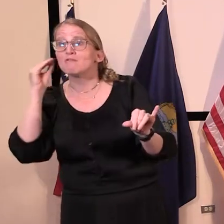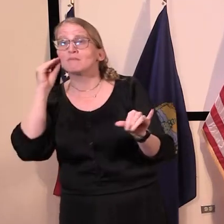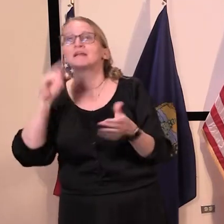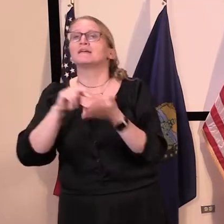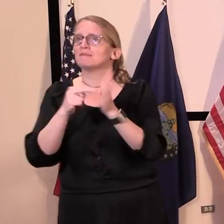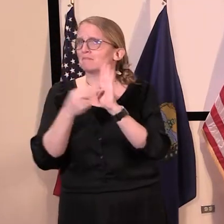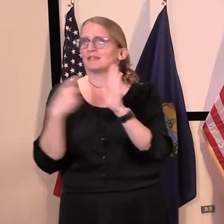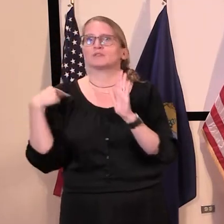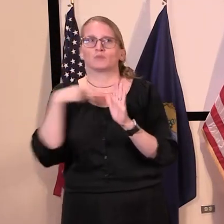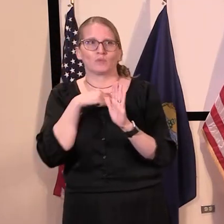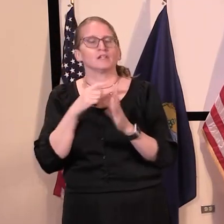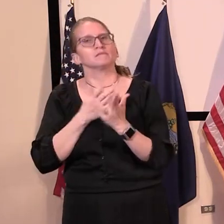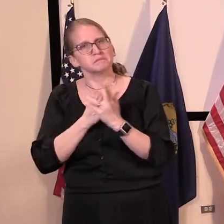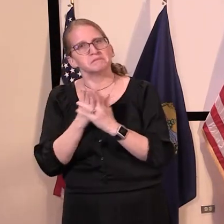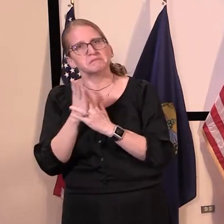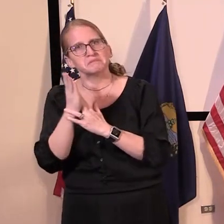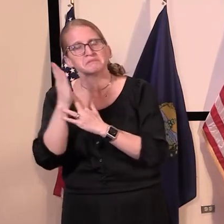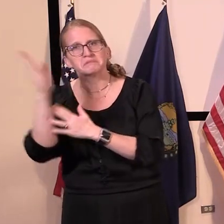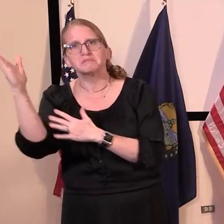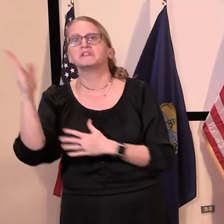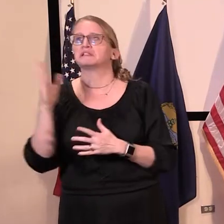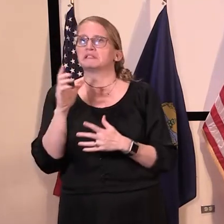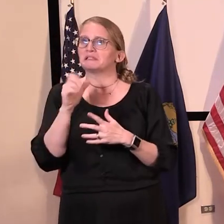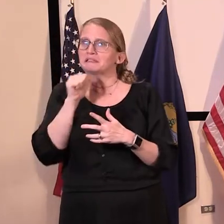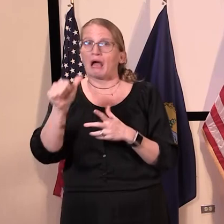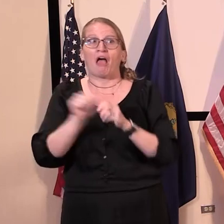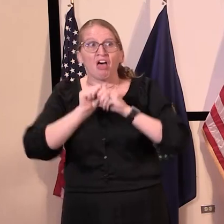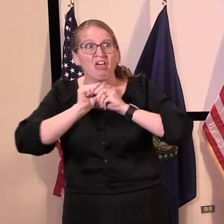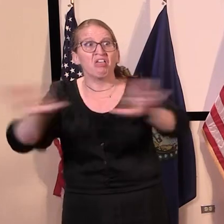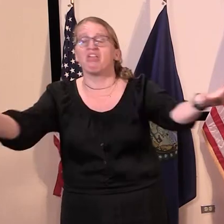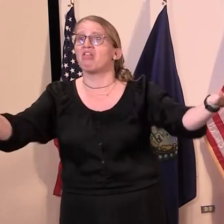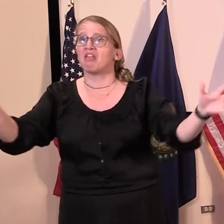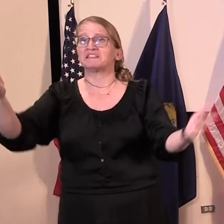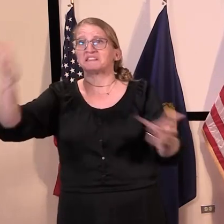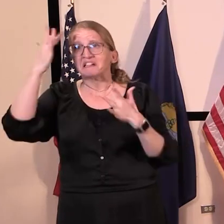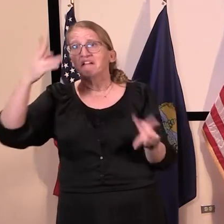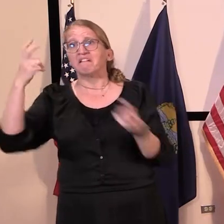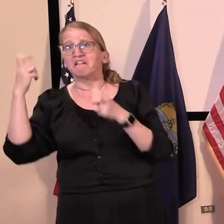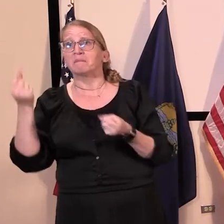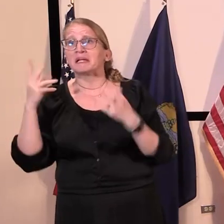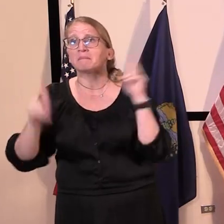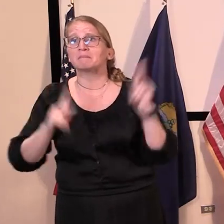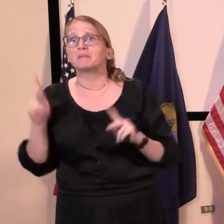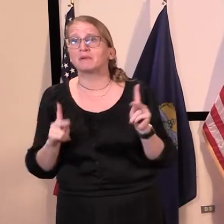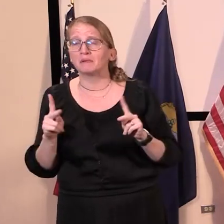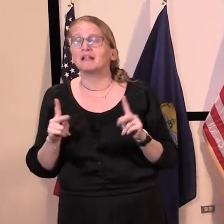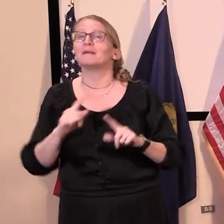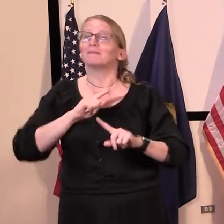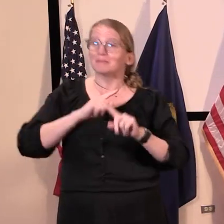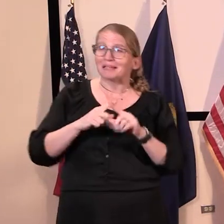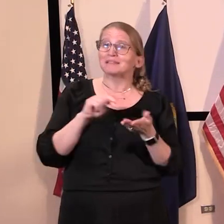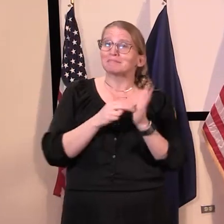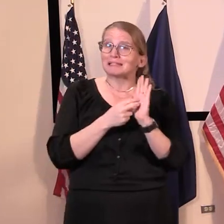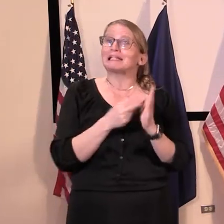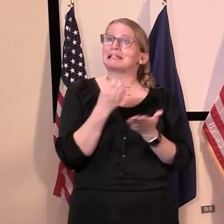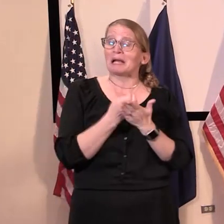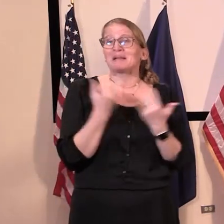and loss of life and will also result in a less severe economic impact in the long run.